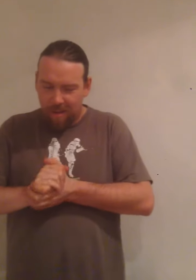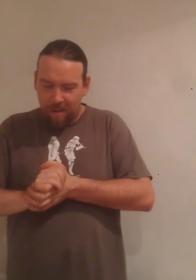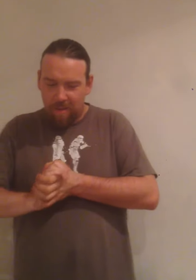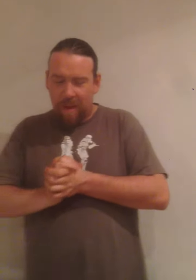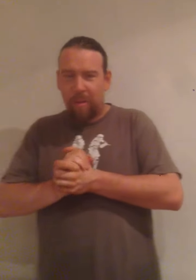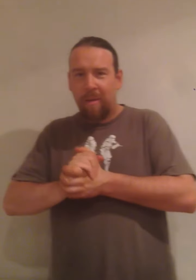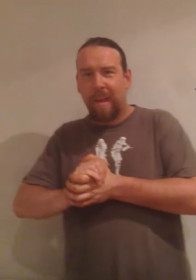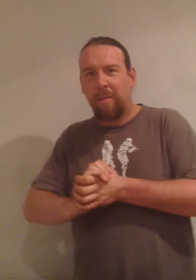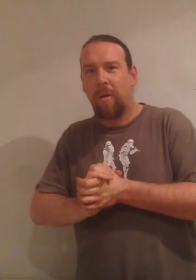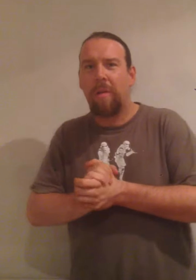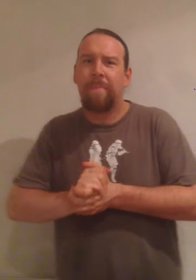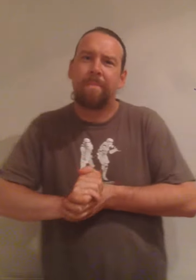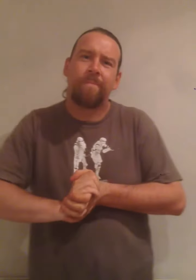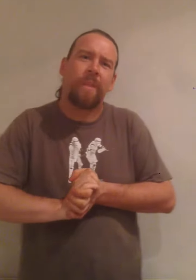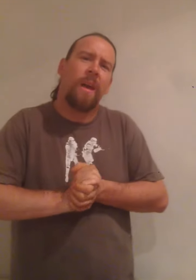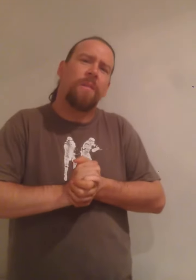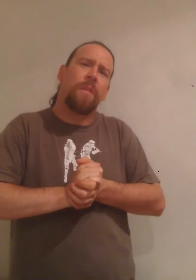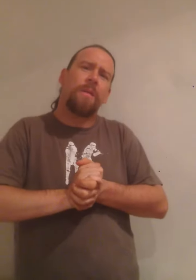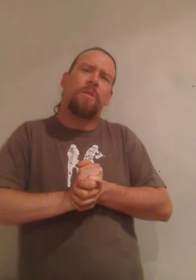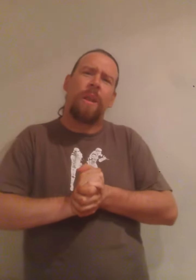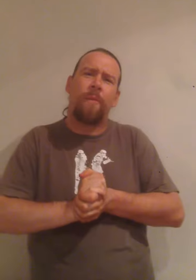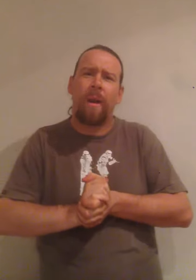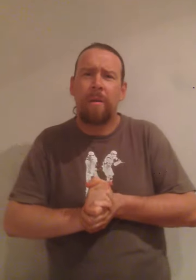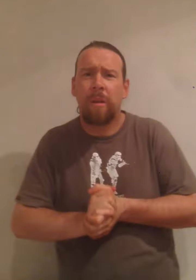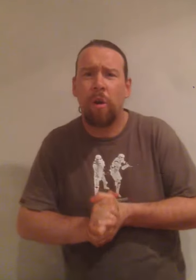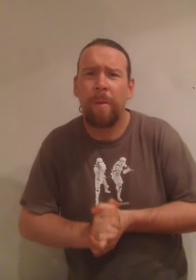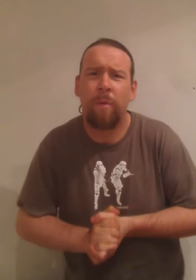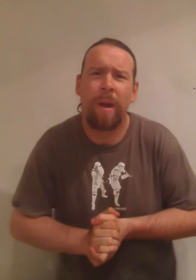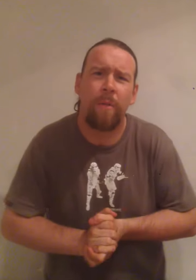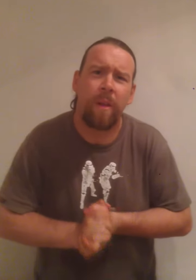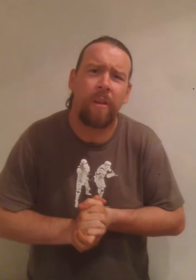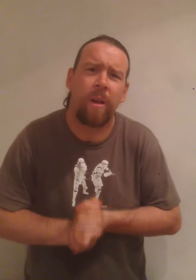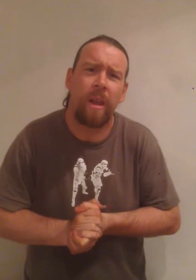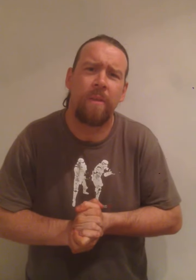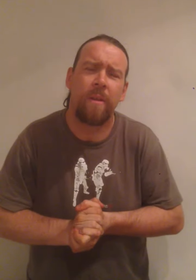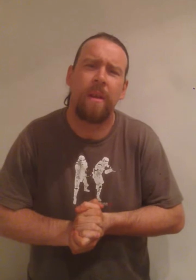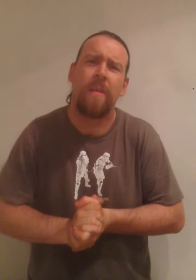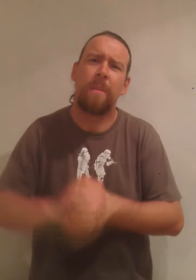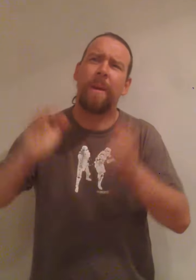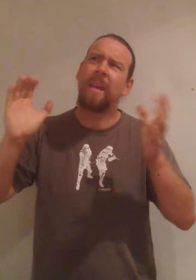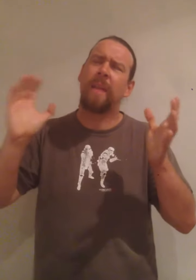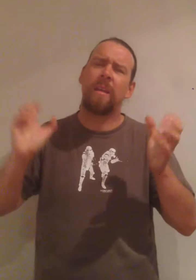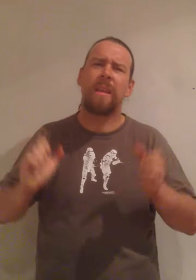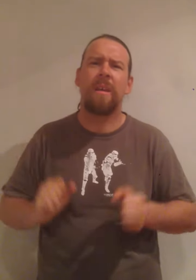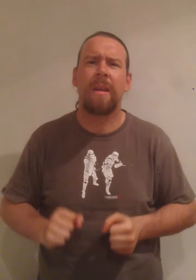The final countdown is on. There was less than 24 hours to go before Hilfer Lycra 11. The biggest night of the year in